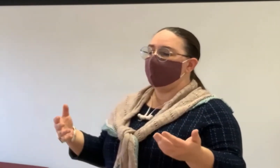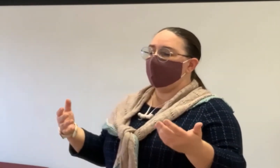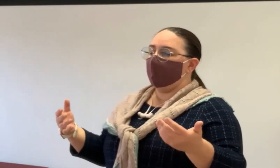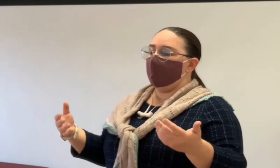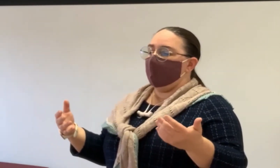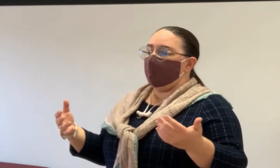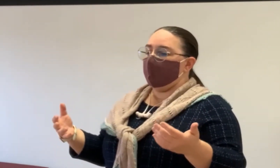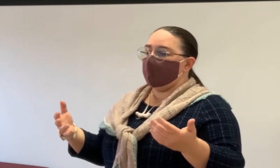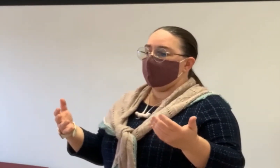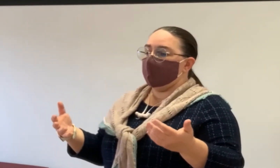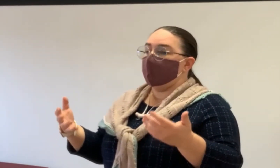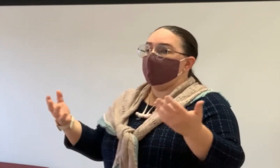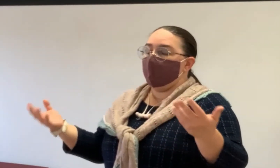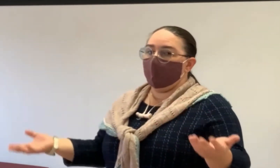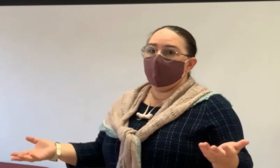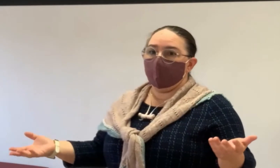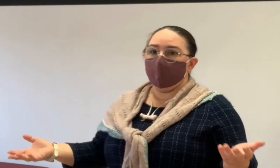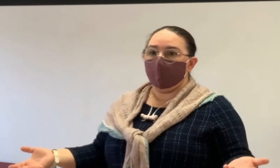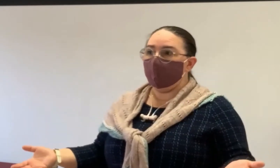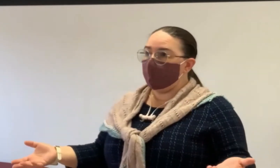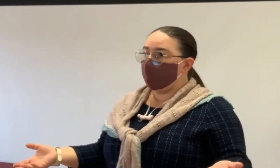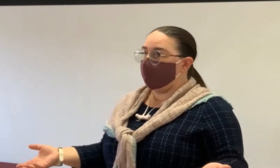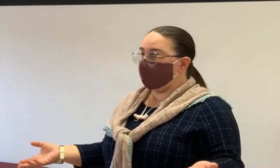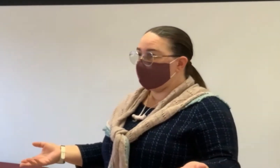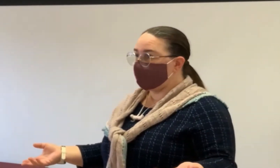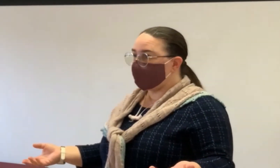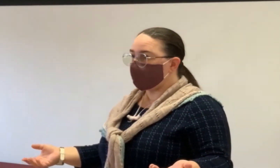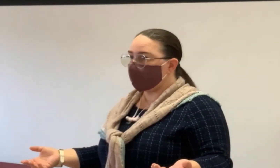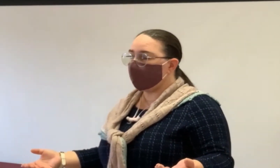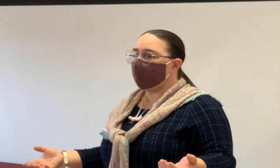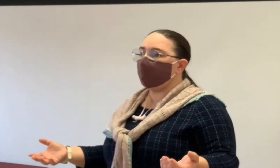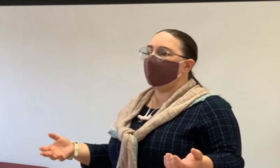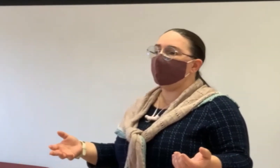helping is do you own the home you live in?